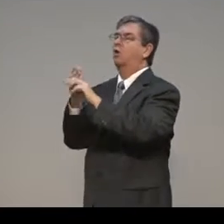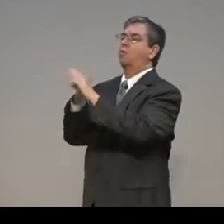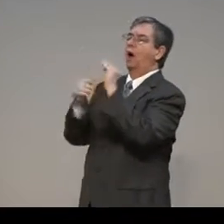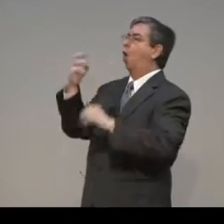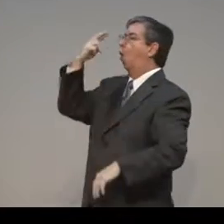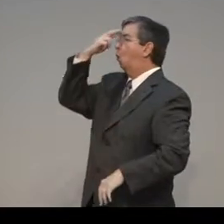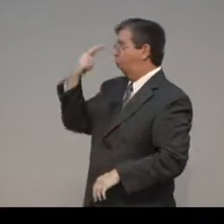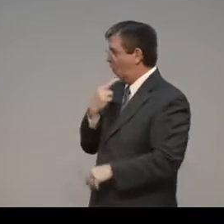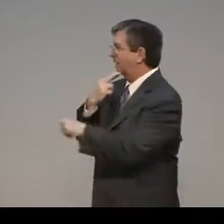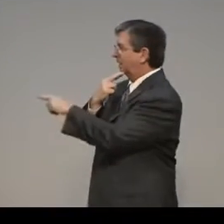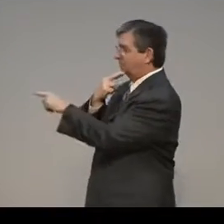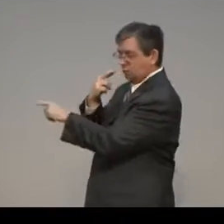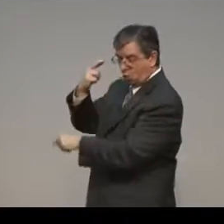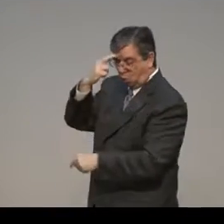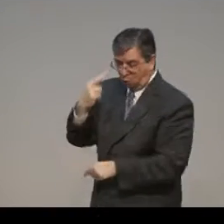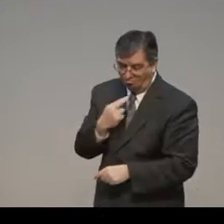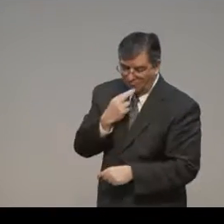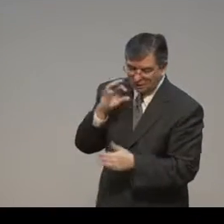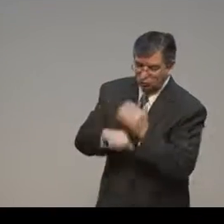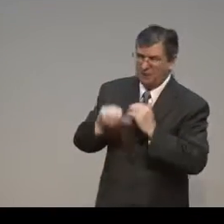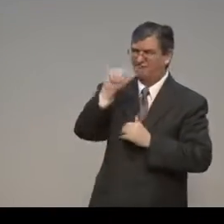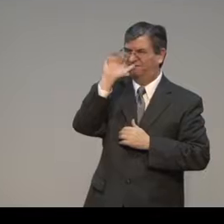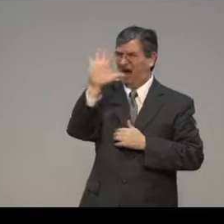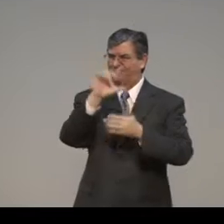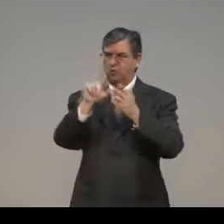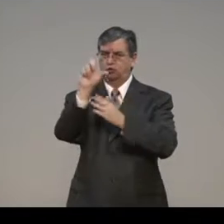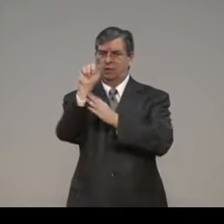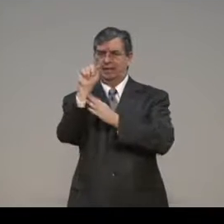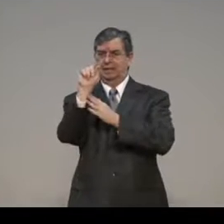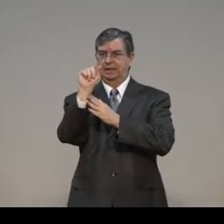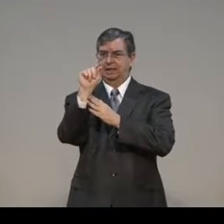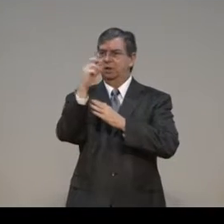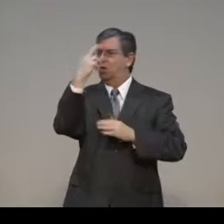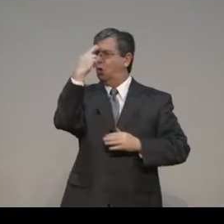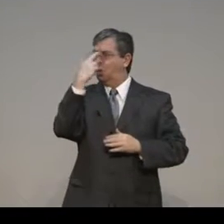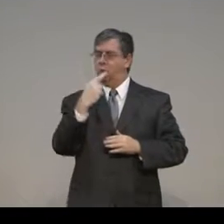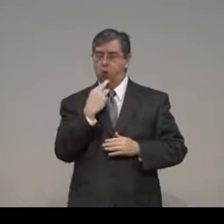Wait, just a minute. We're going to first go to Romans chapter 5, verse 20.